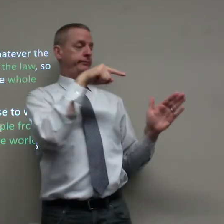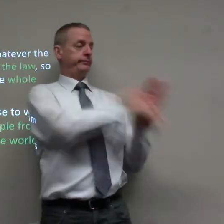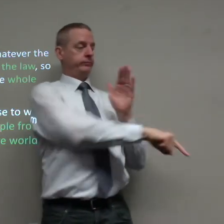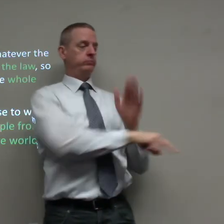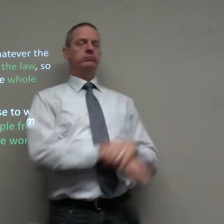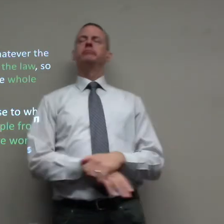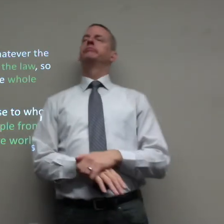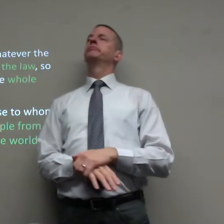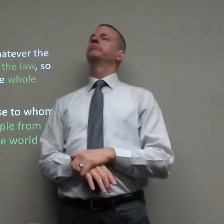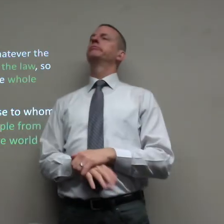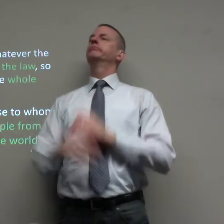if I kill someone